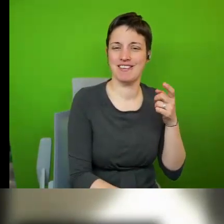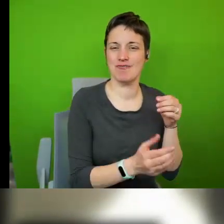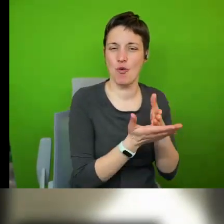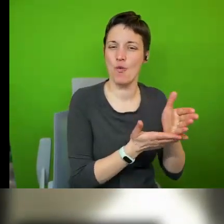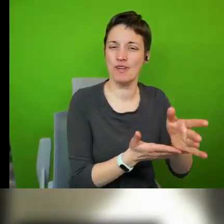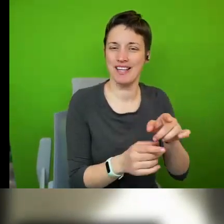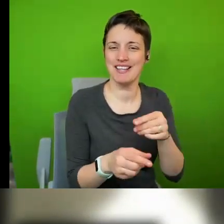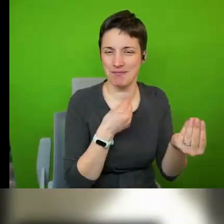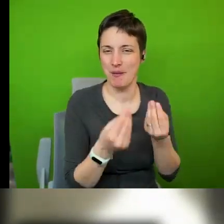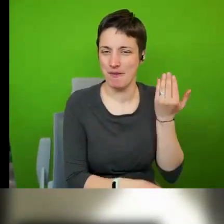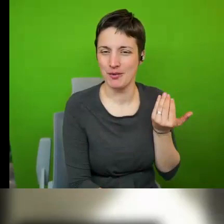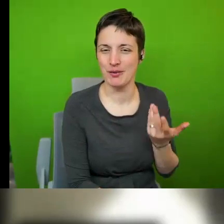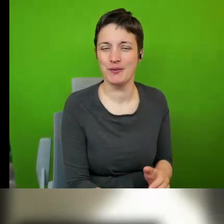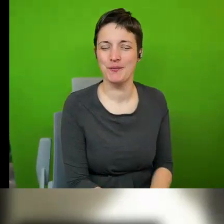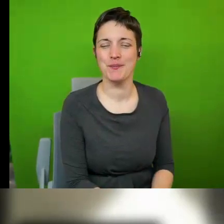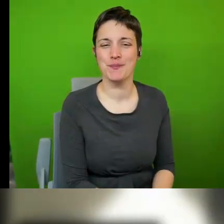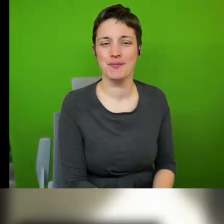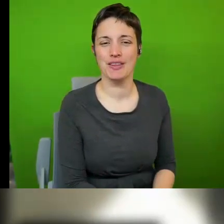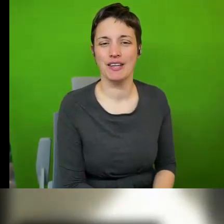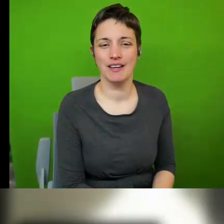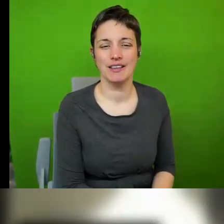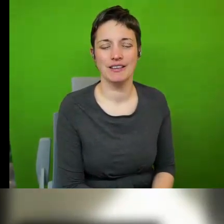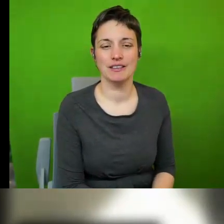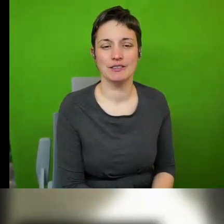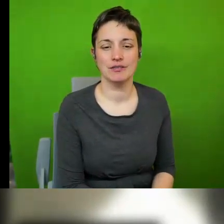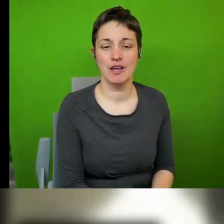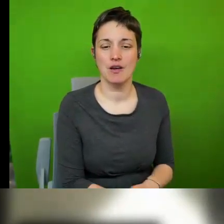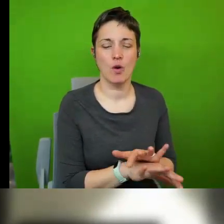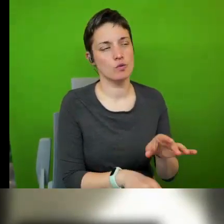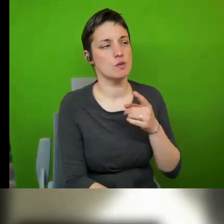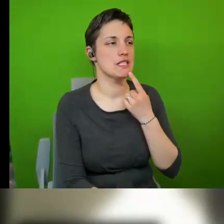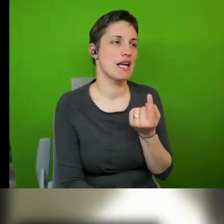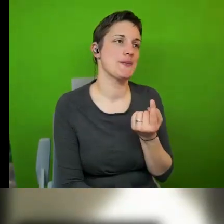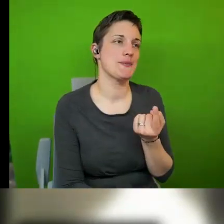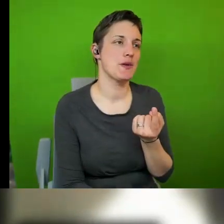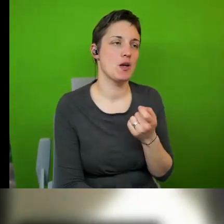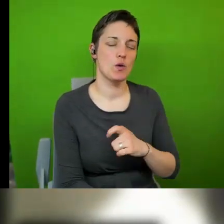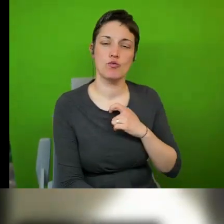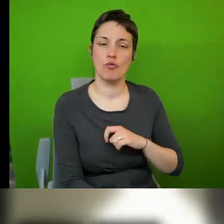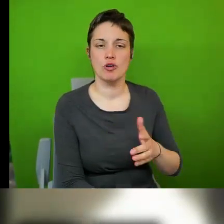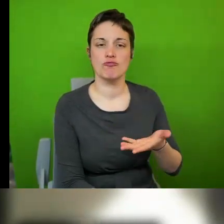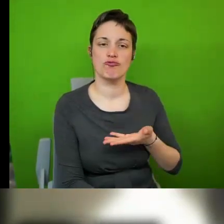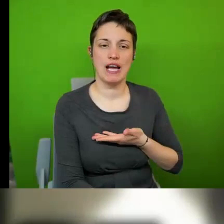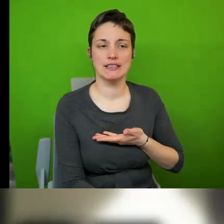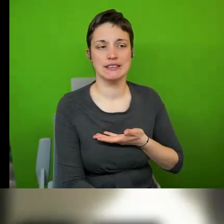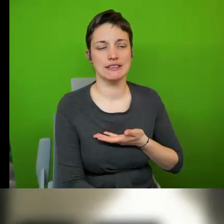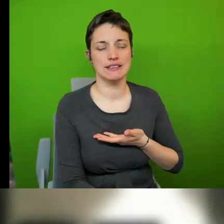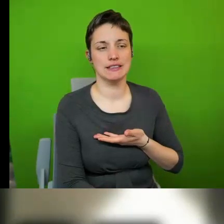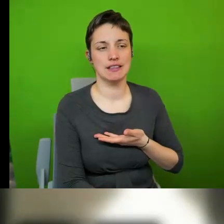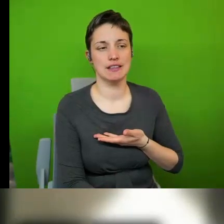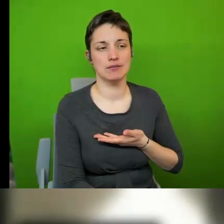the usual talk that we have that human rights are um